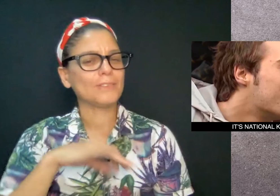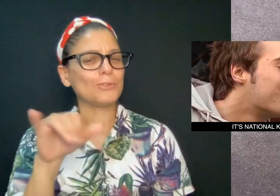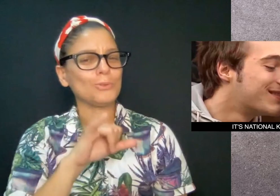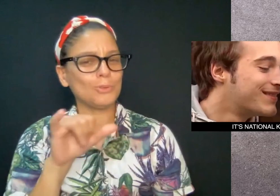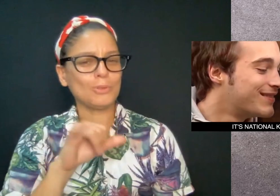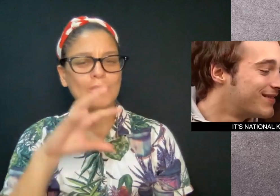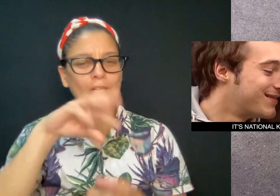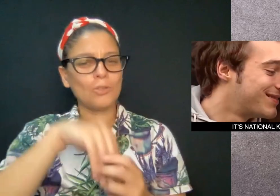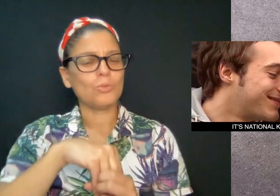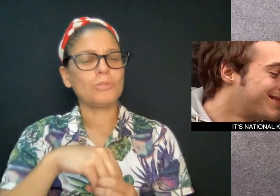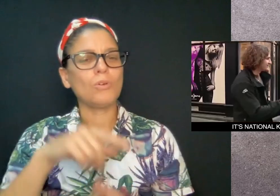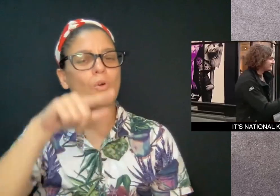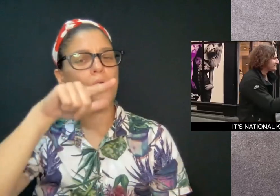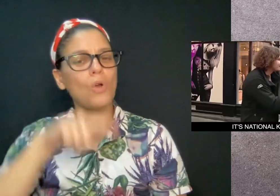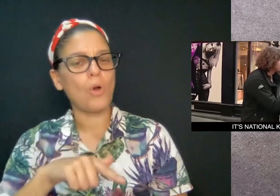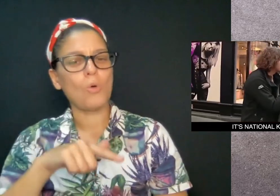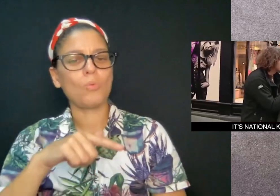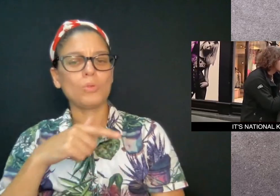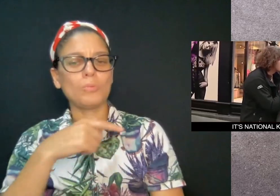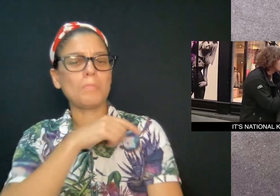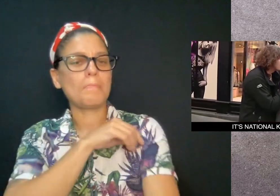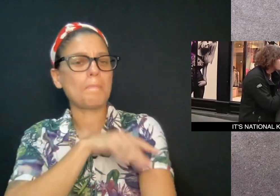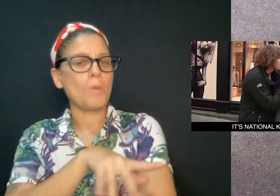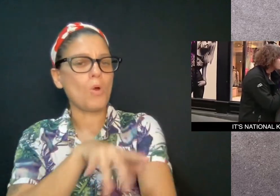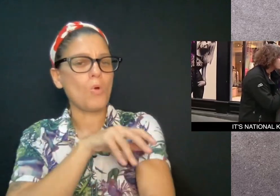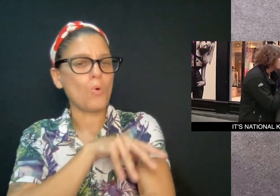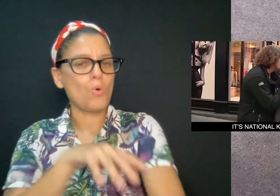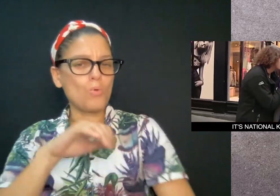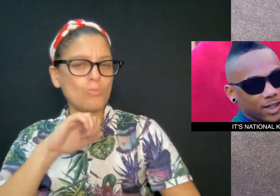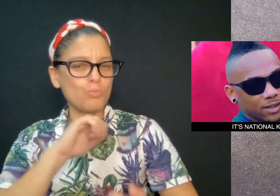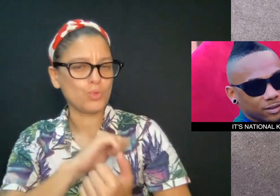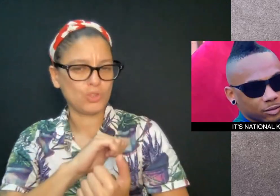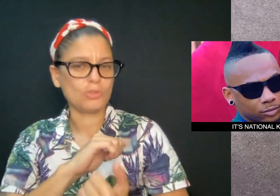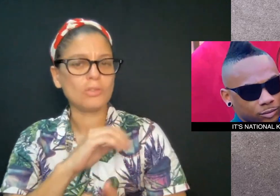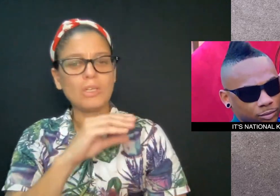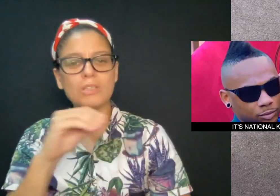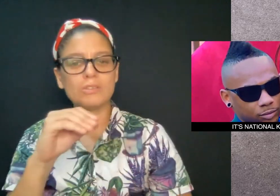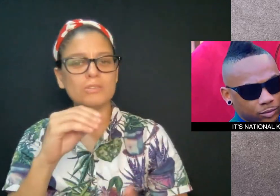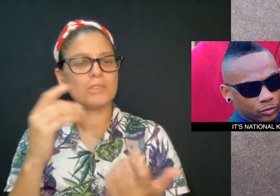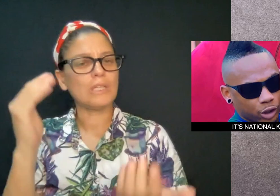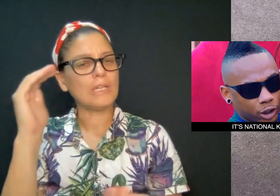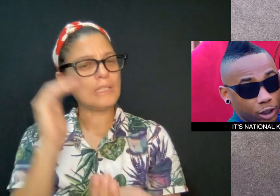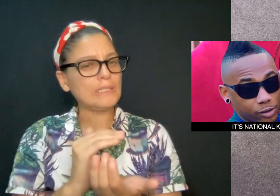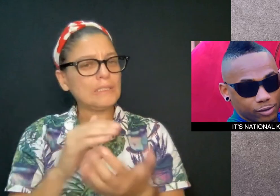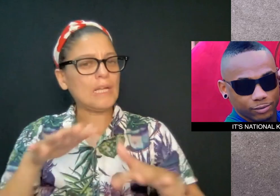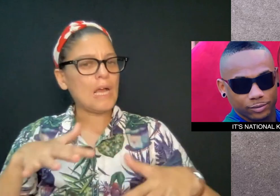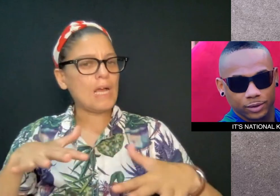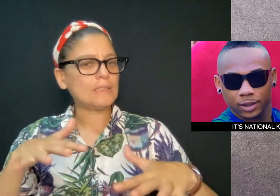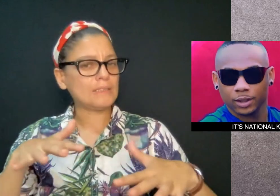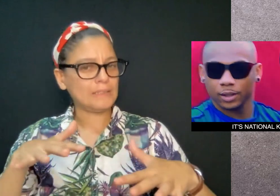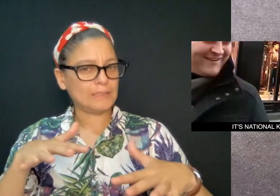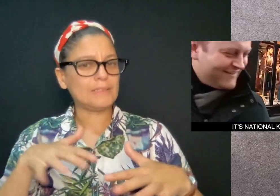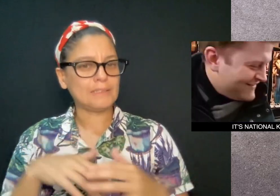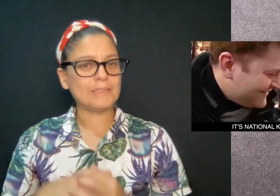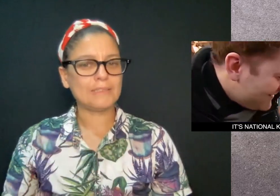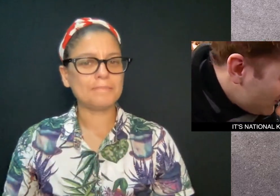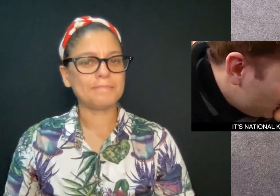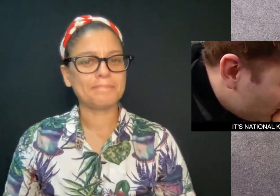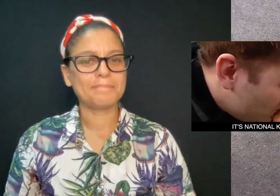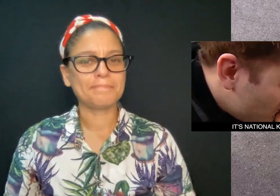It has health benefits too, including lowering your blood pressure and reducing anxiety.